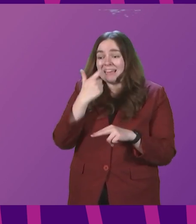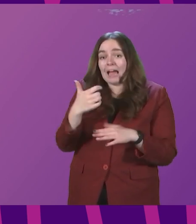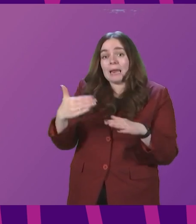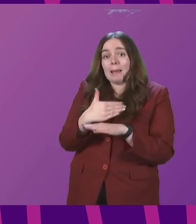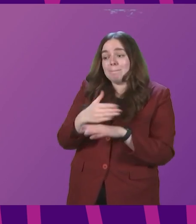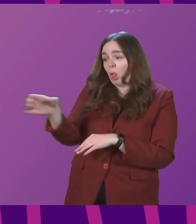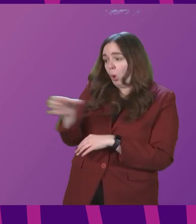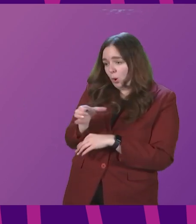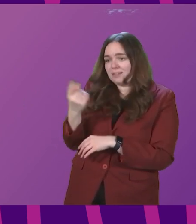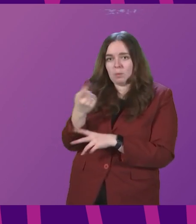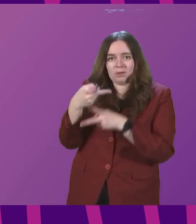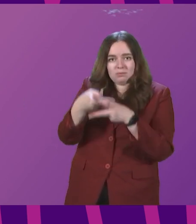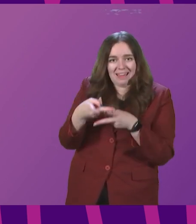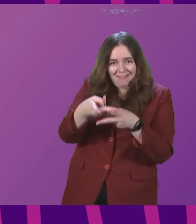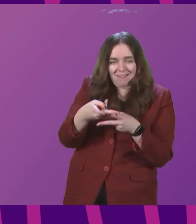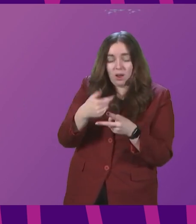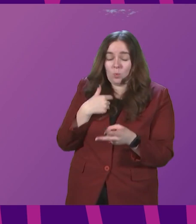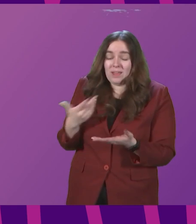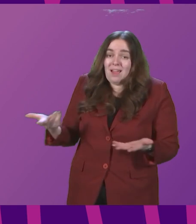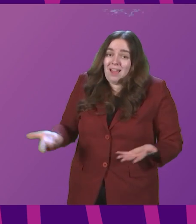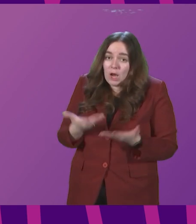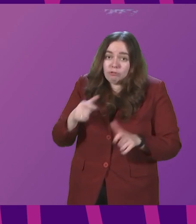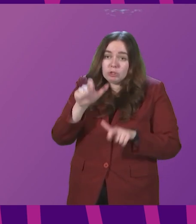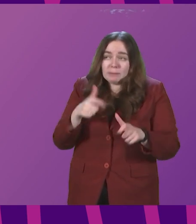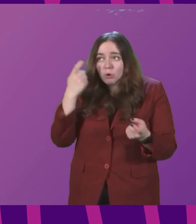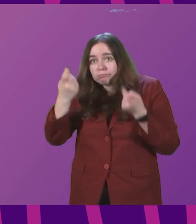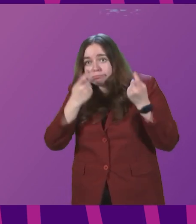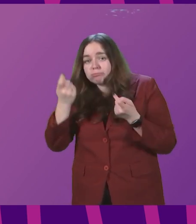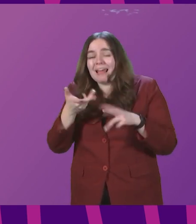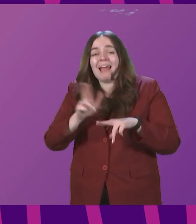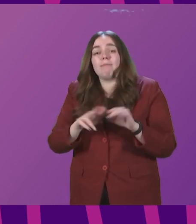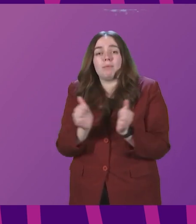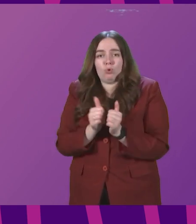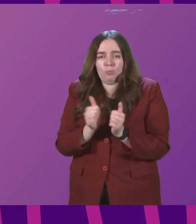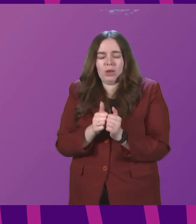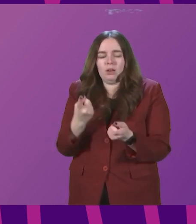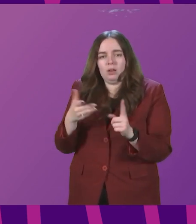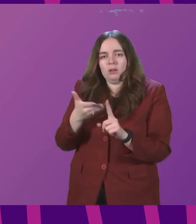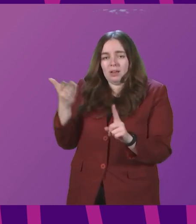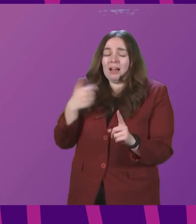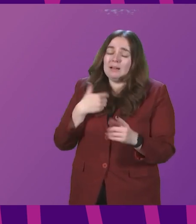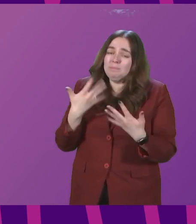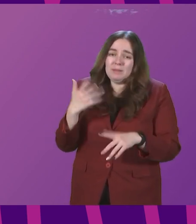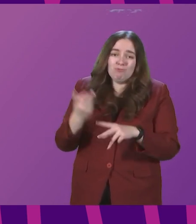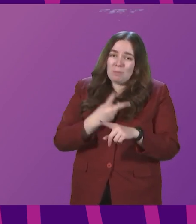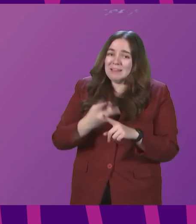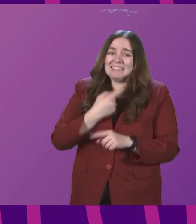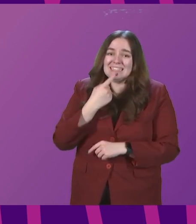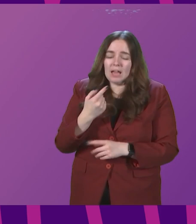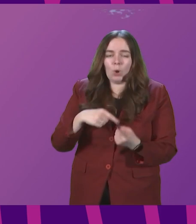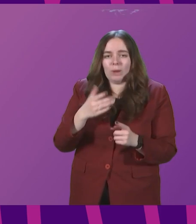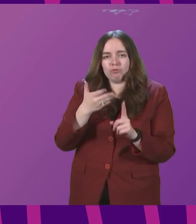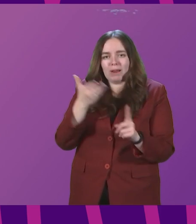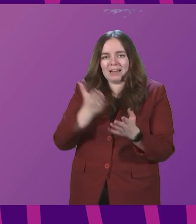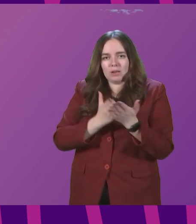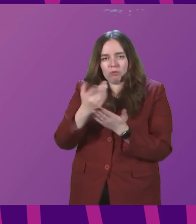to provide care. That is an option we encourage people to explore where appropriate. We do recognise, I have repeatedly recognised, and we recognise through